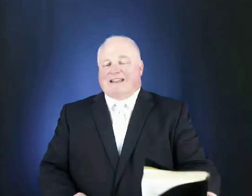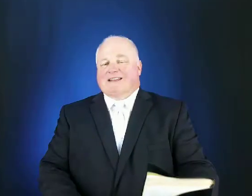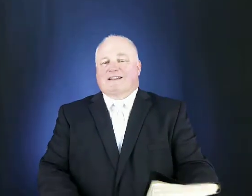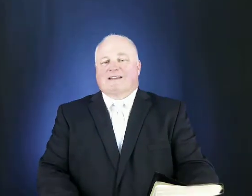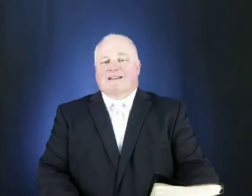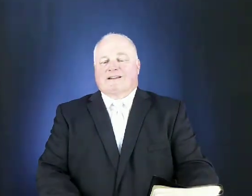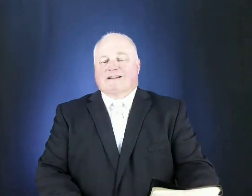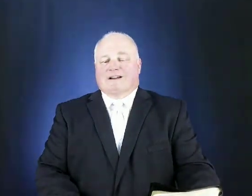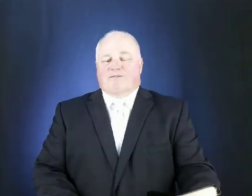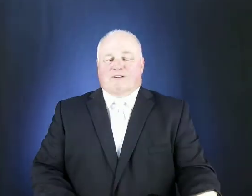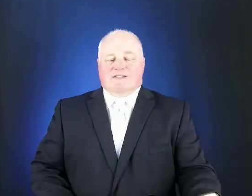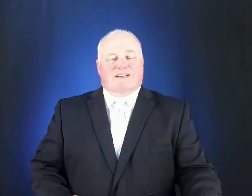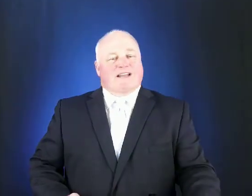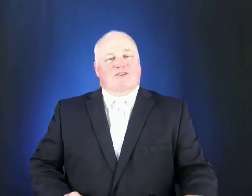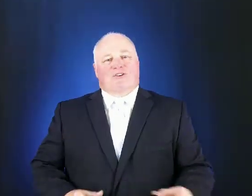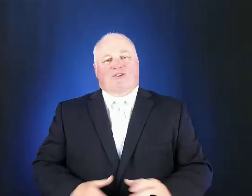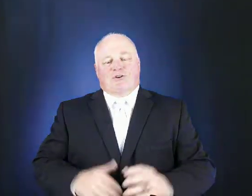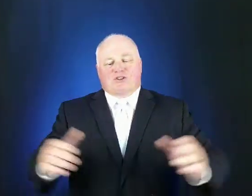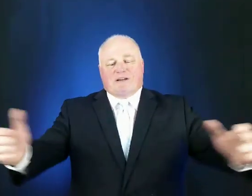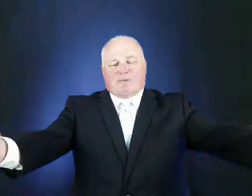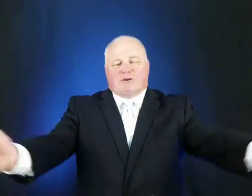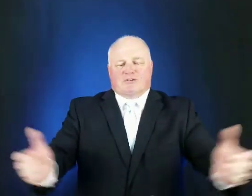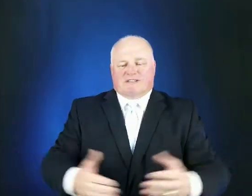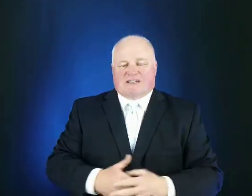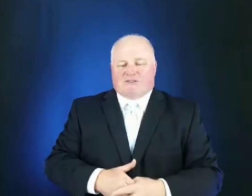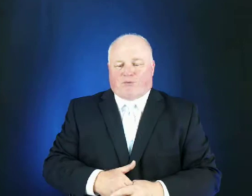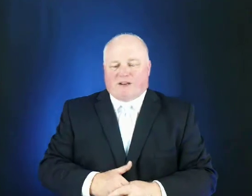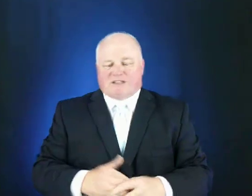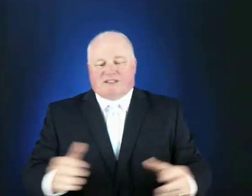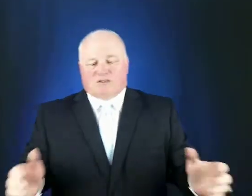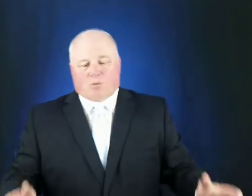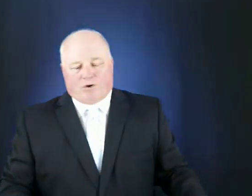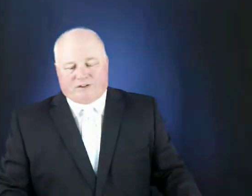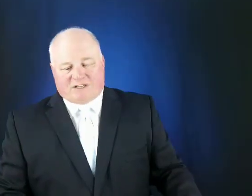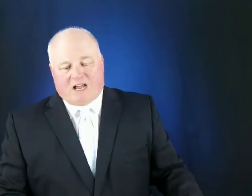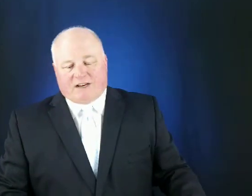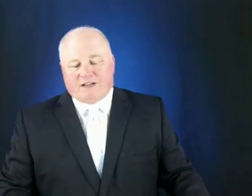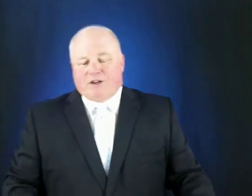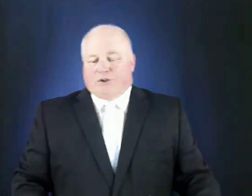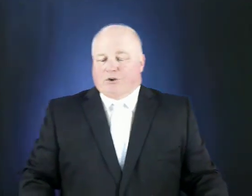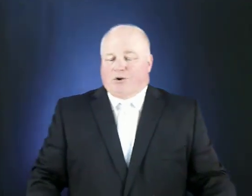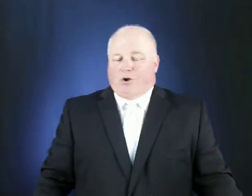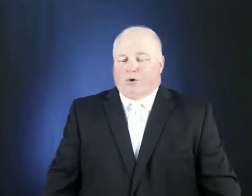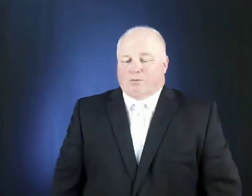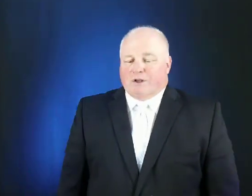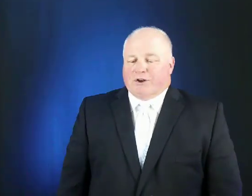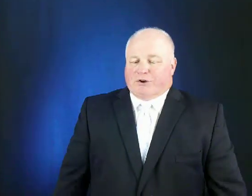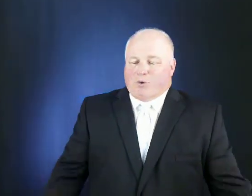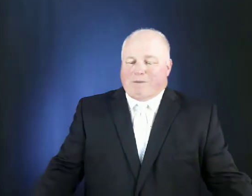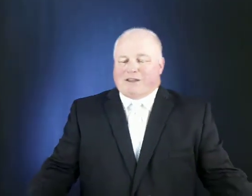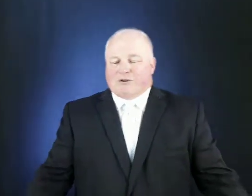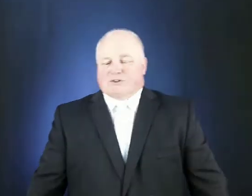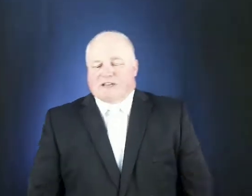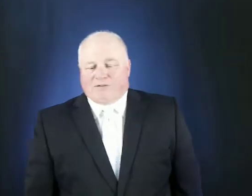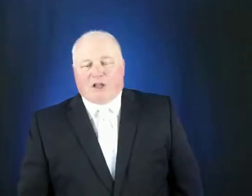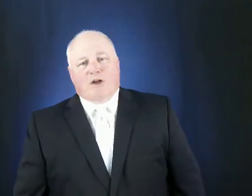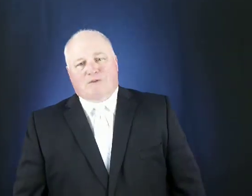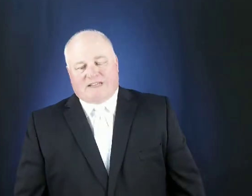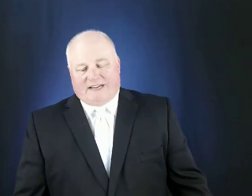of visitation visitation eugene peterson says friends this world is not your home don't make yourself cozy in